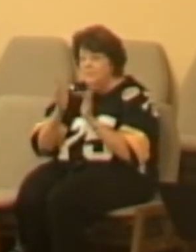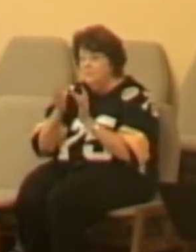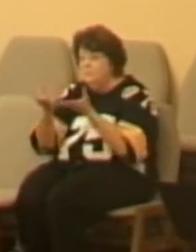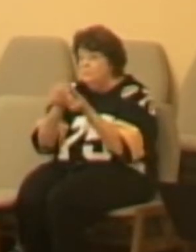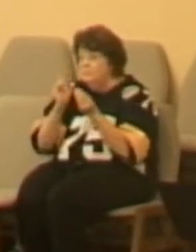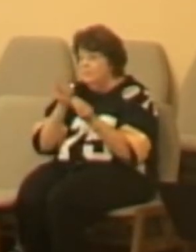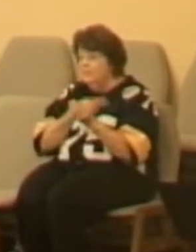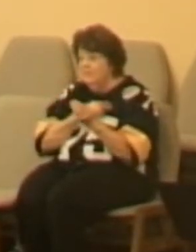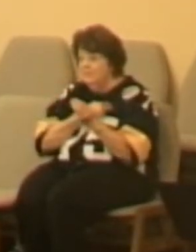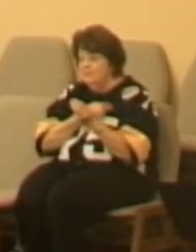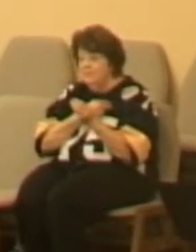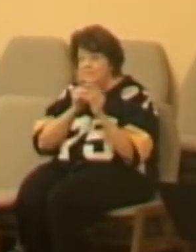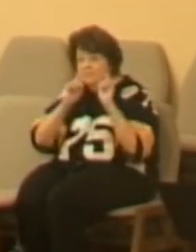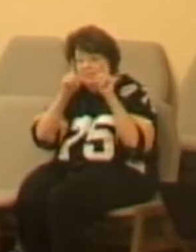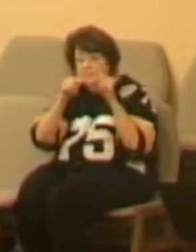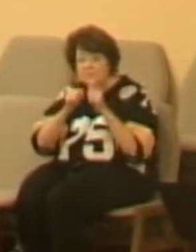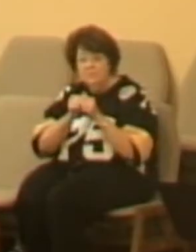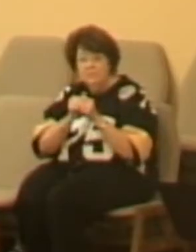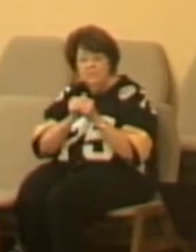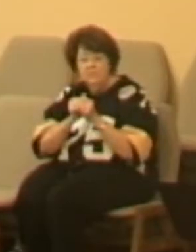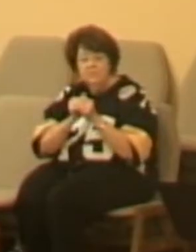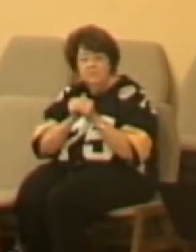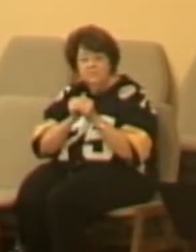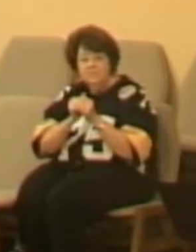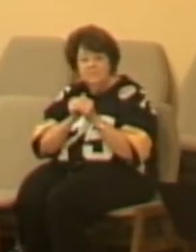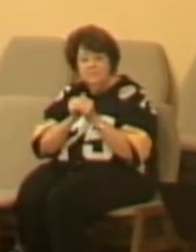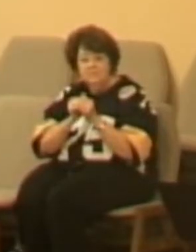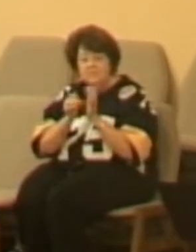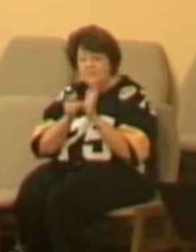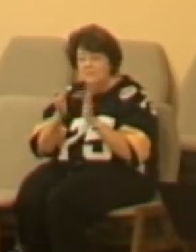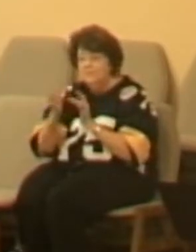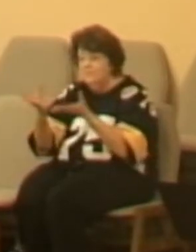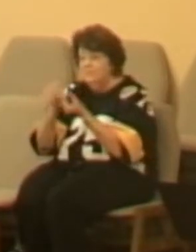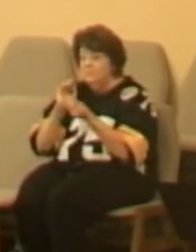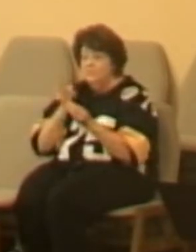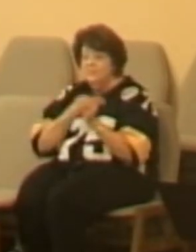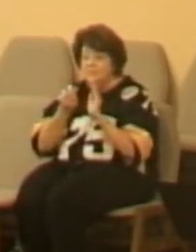goal that Jesus wants to take us to? He wants us to be like him.